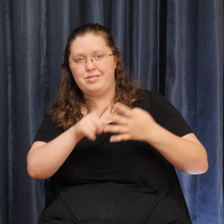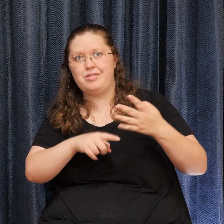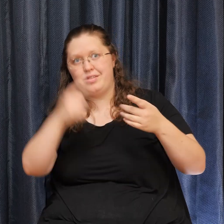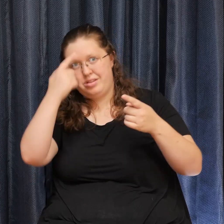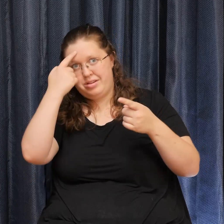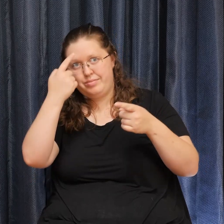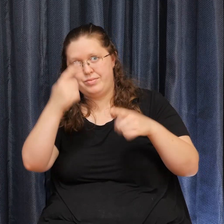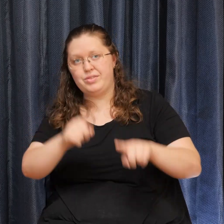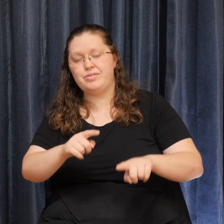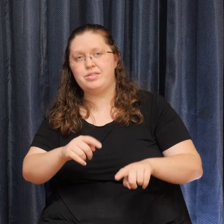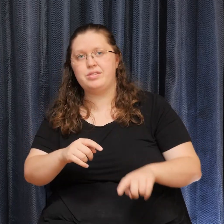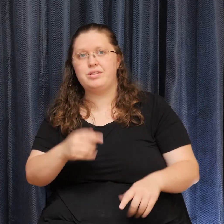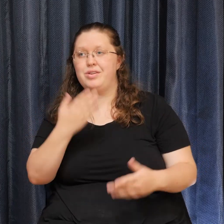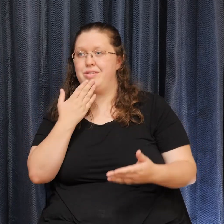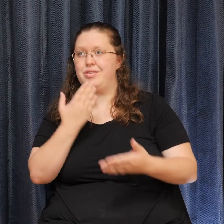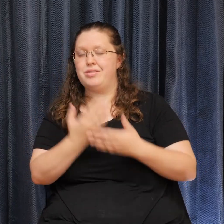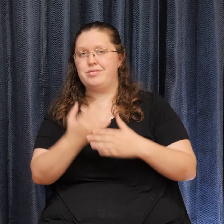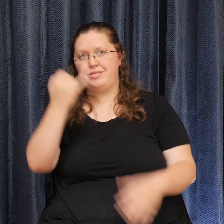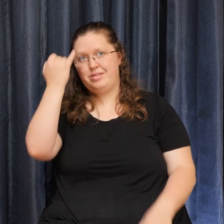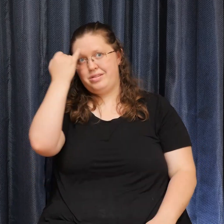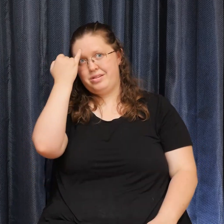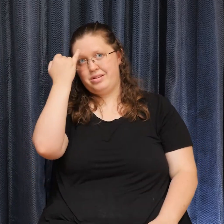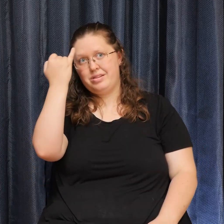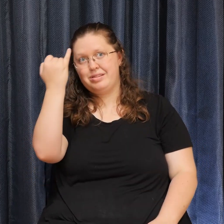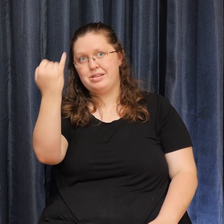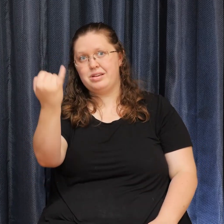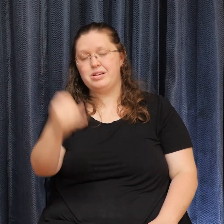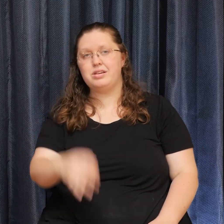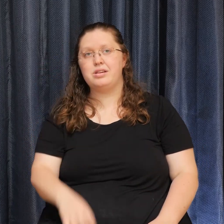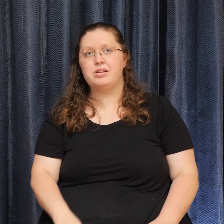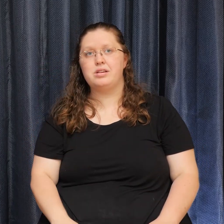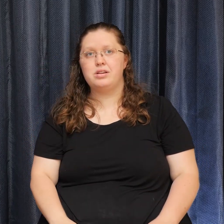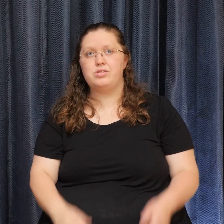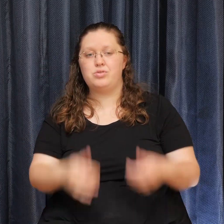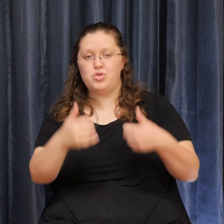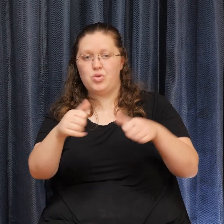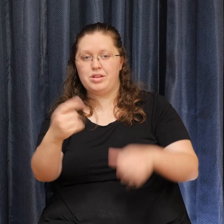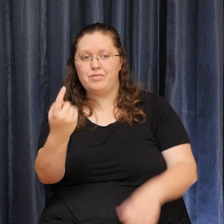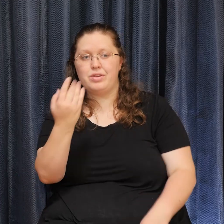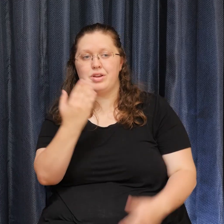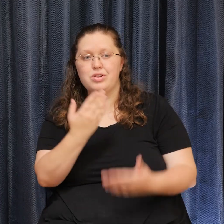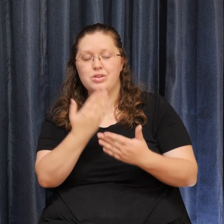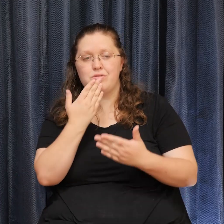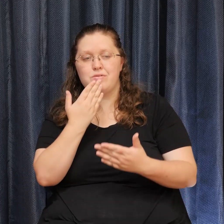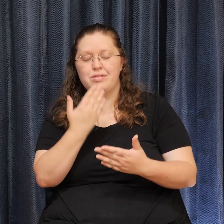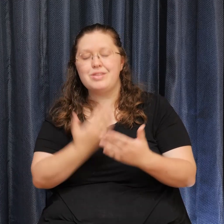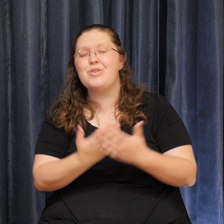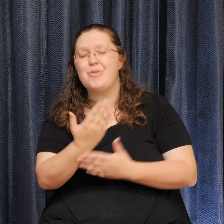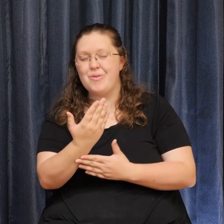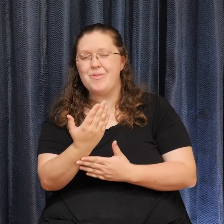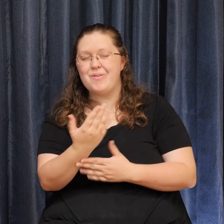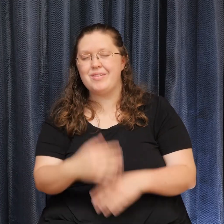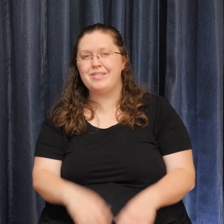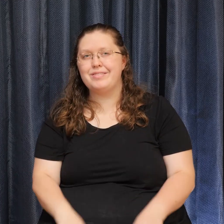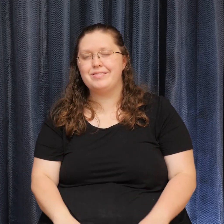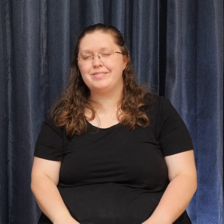ourselves Into something new If we find it helpful He says As you build the habit Of the four New